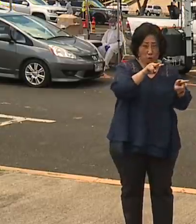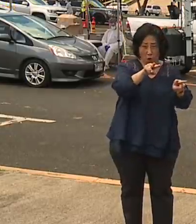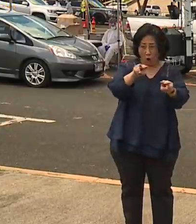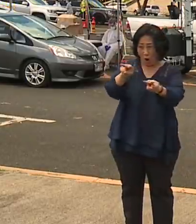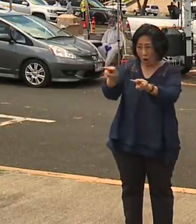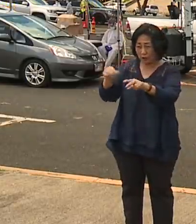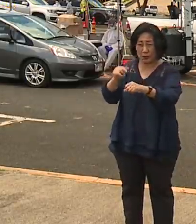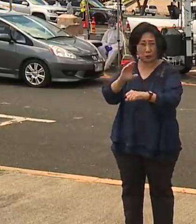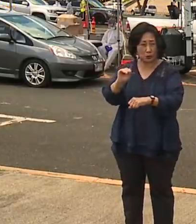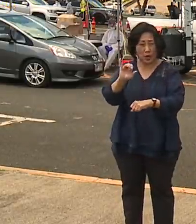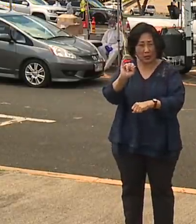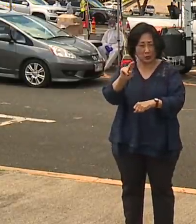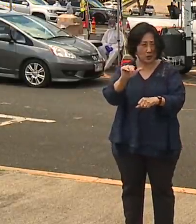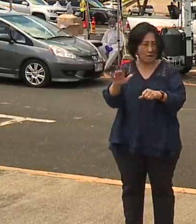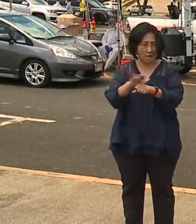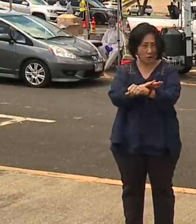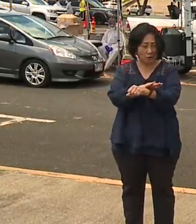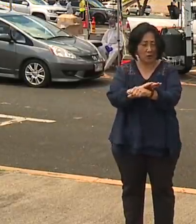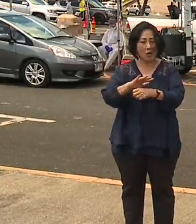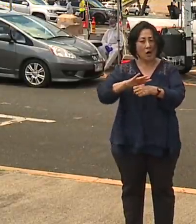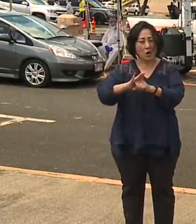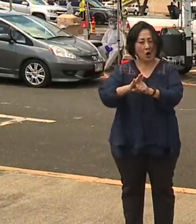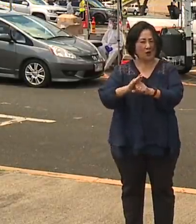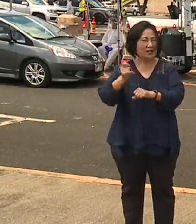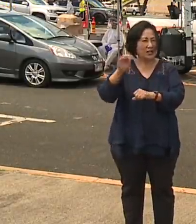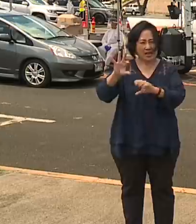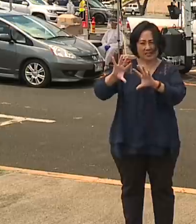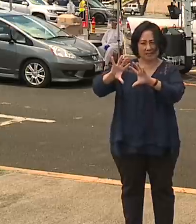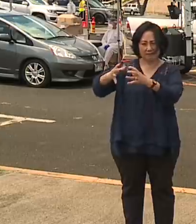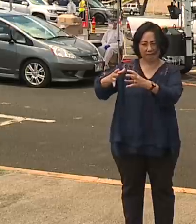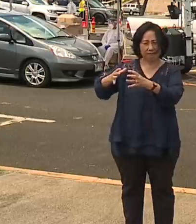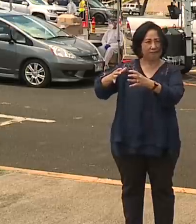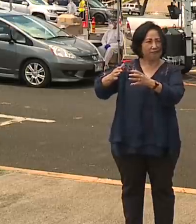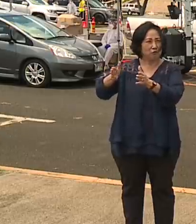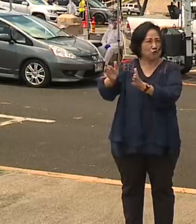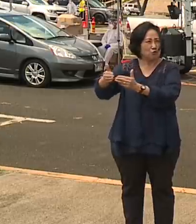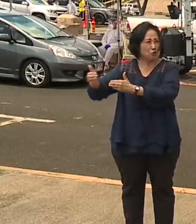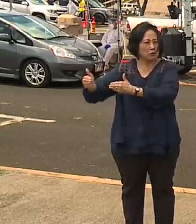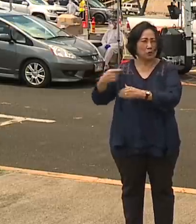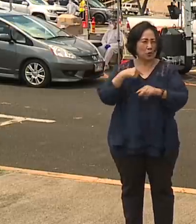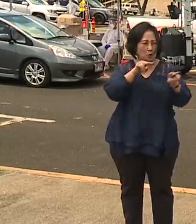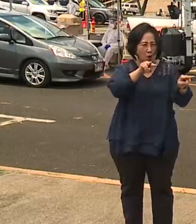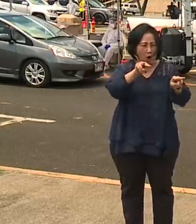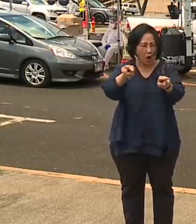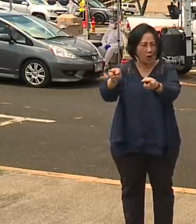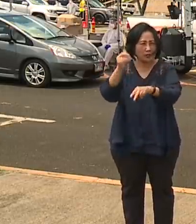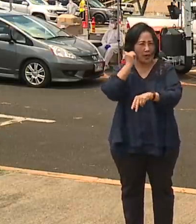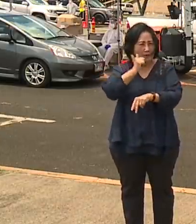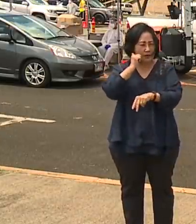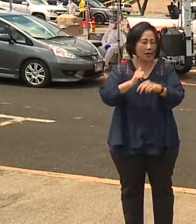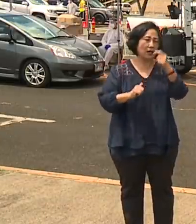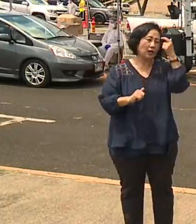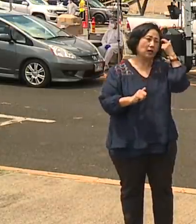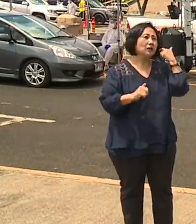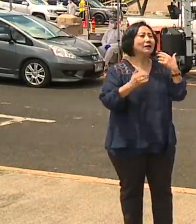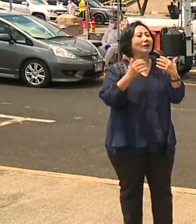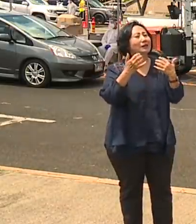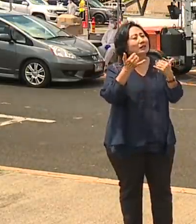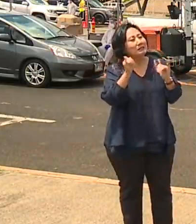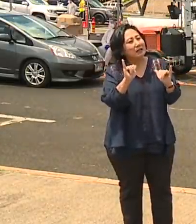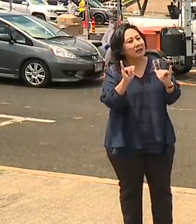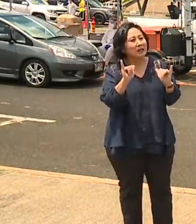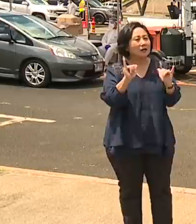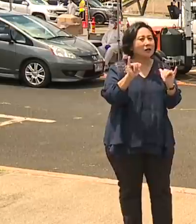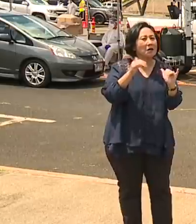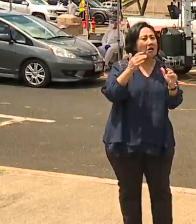ICU rooms and just COVID-19 wards. And we watch it every day. And there's still a margin. There's